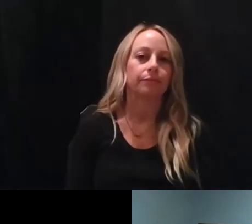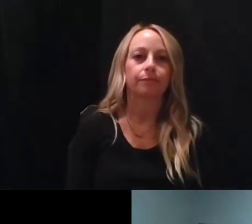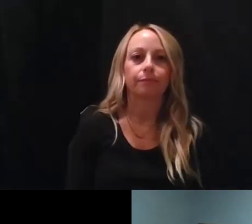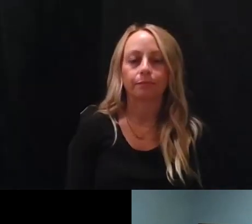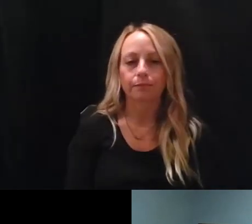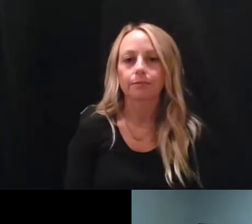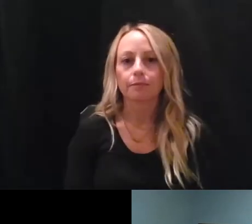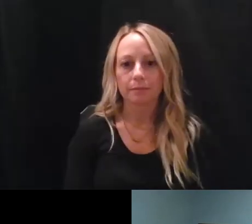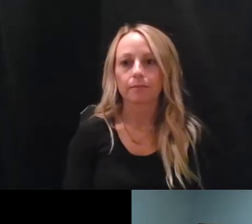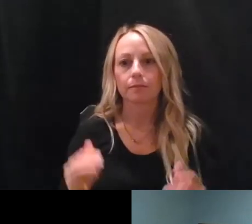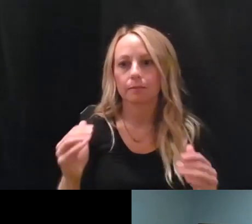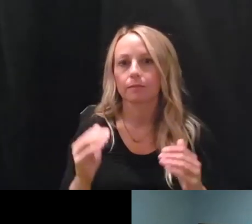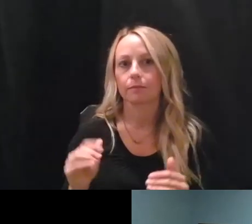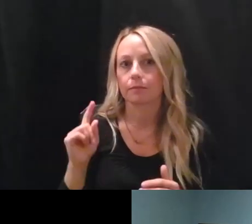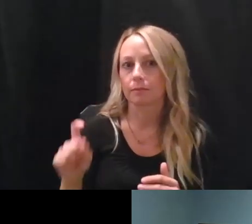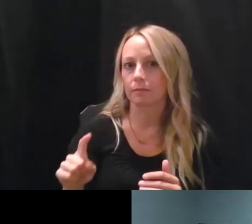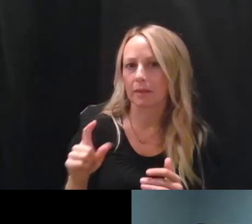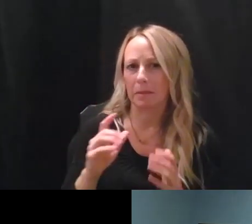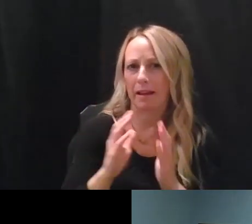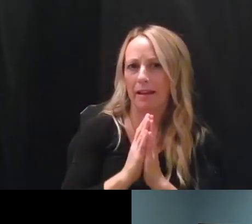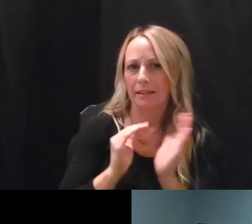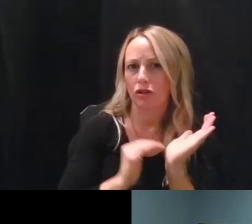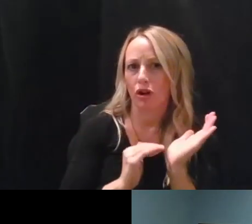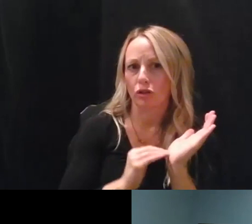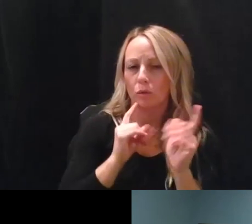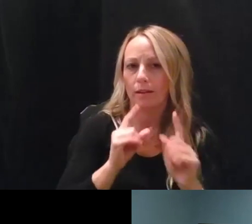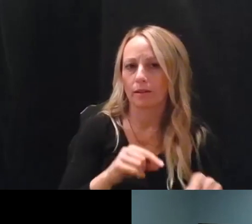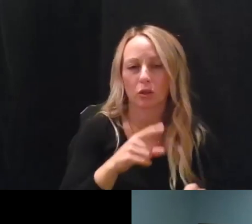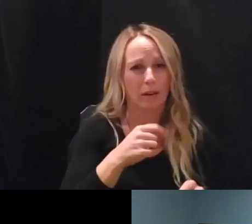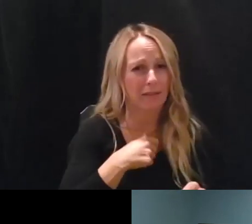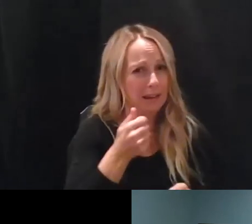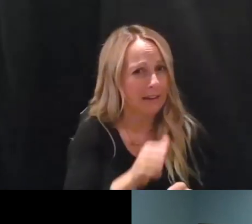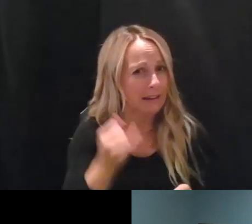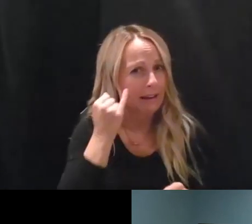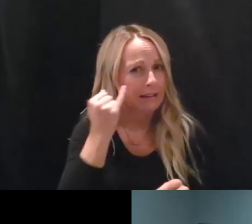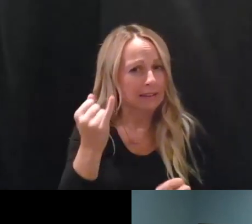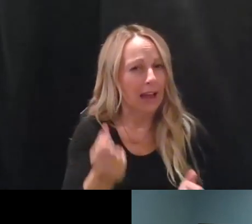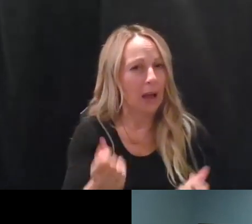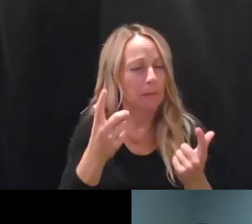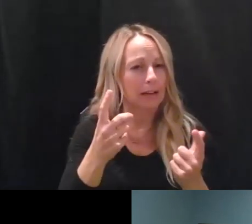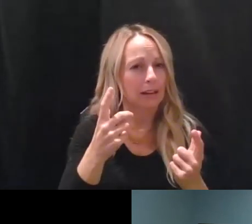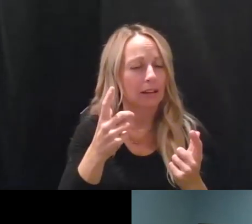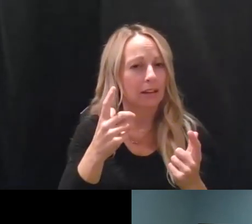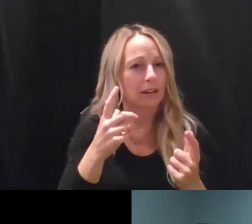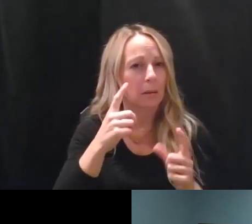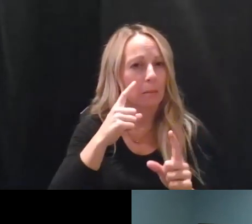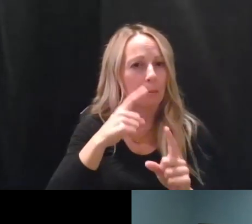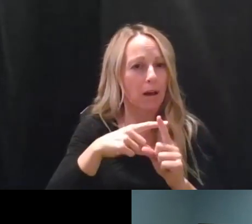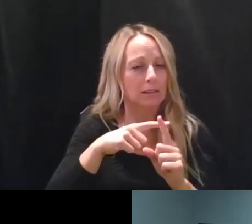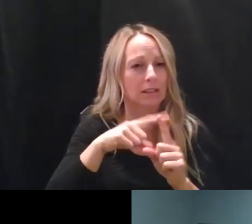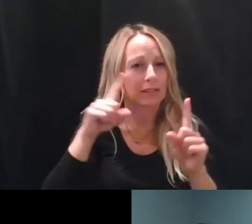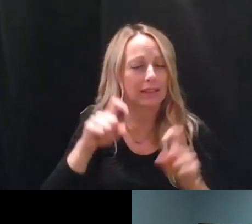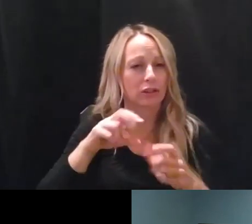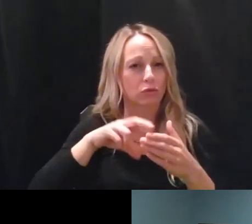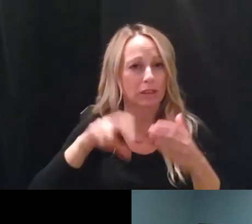Next question, I'll have Dr. Katz answer this. Do you have any idea how many positive test results may be duplicates or from the same patient? And